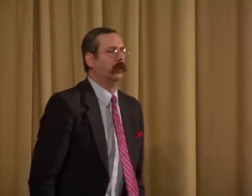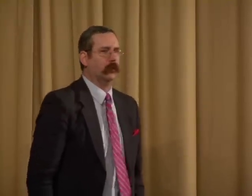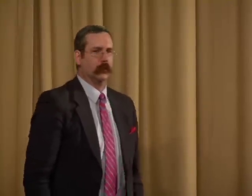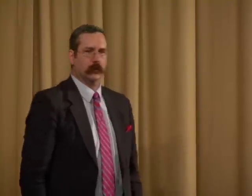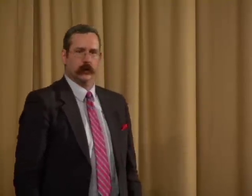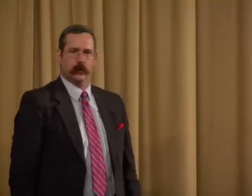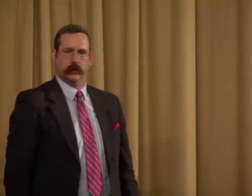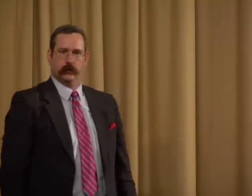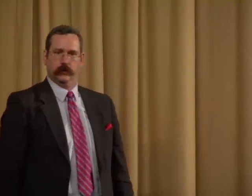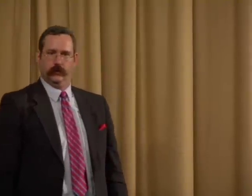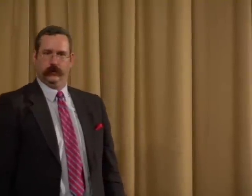sails themselves.